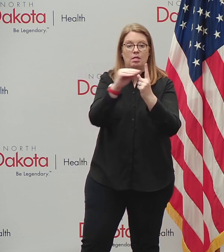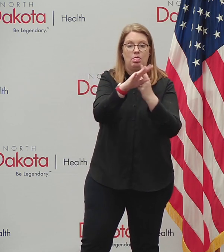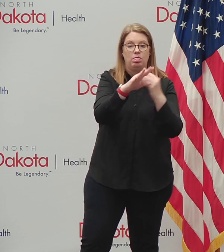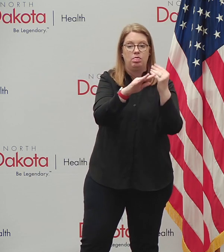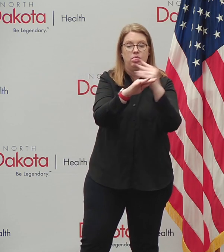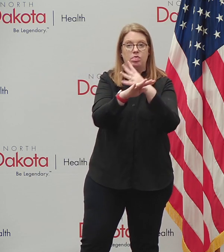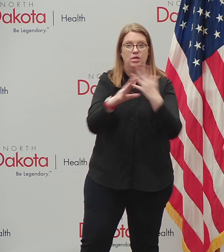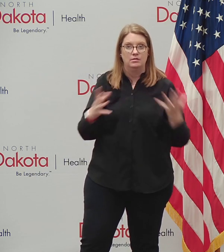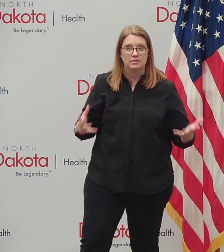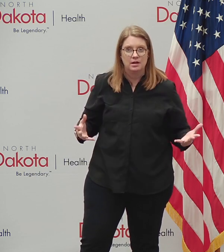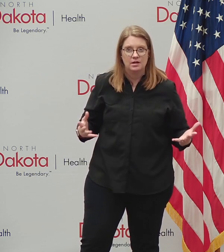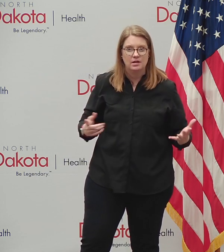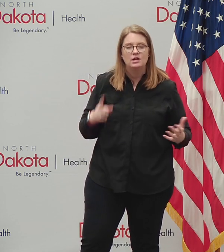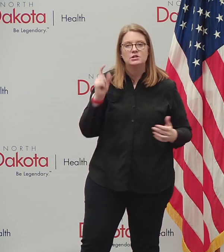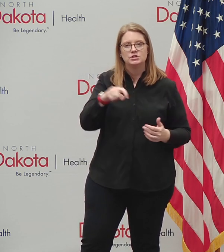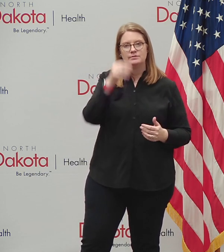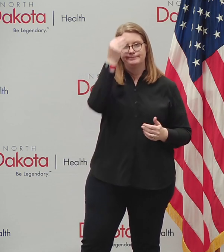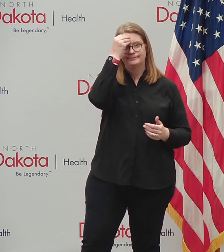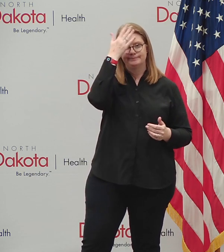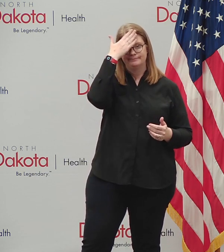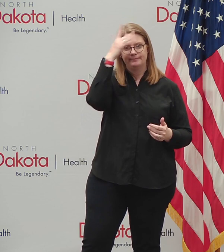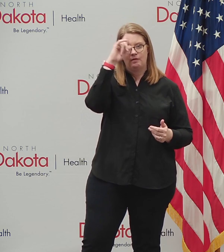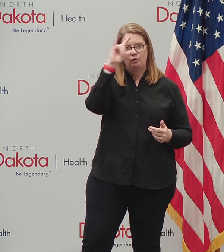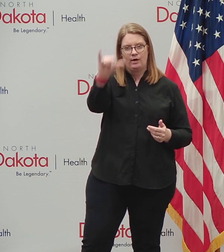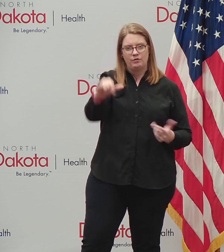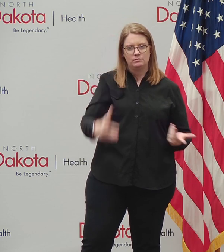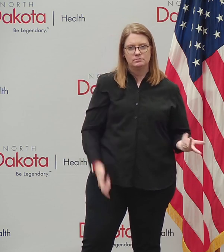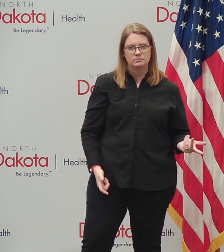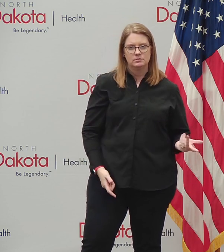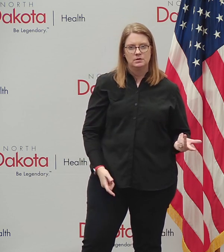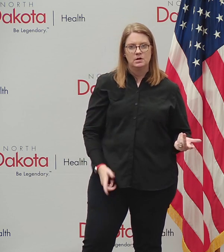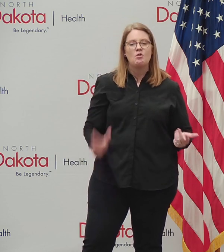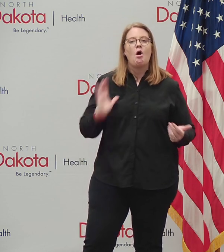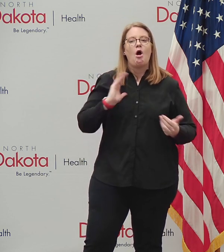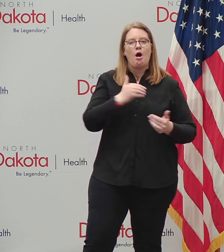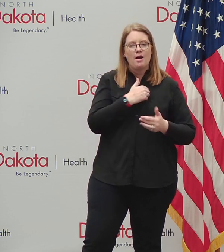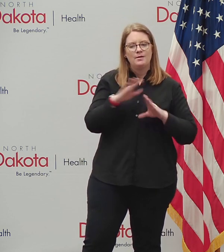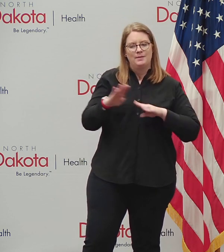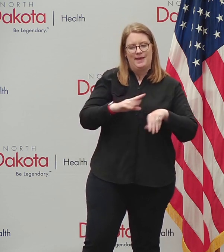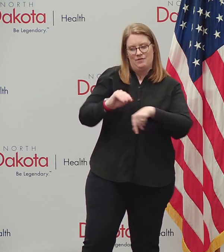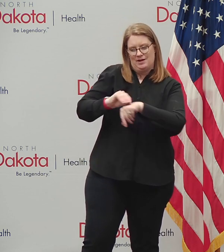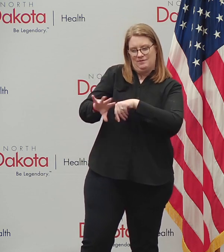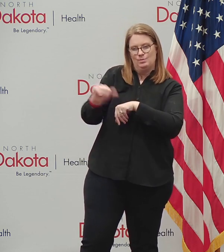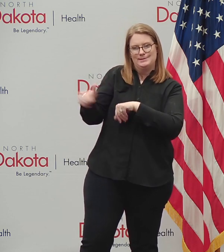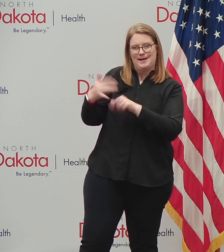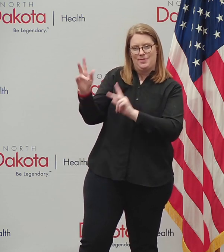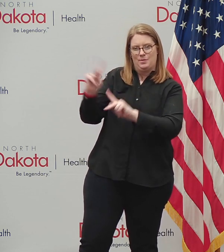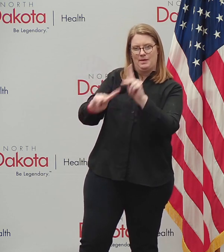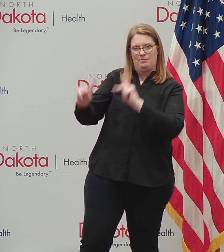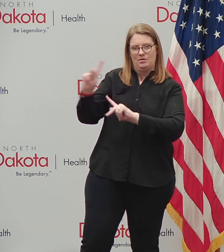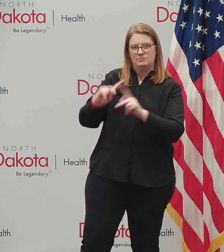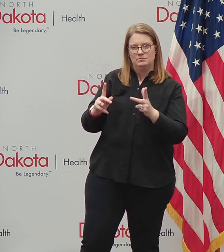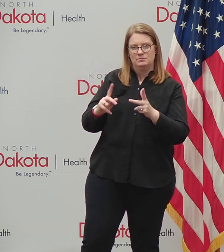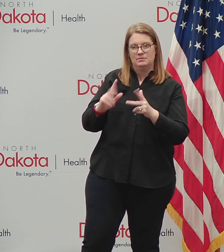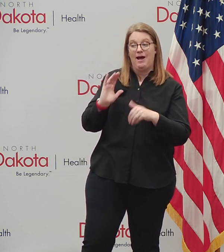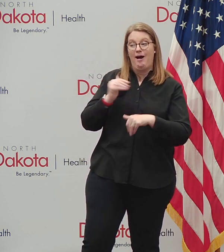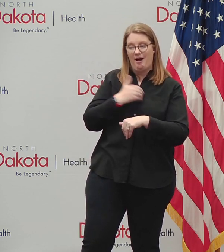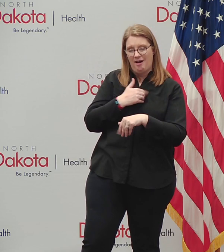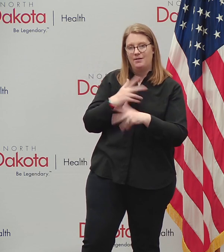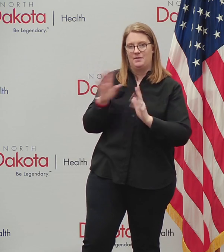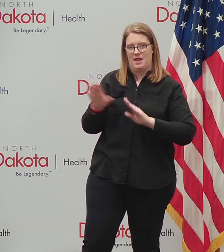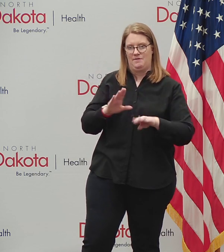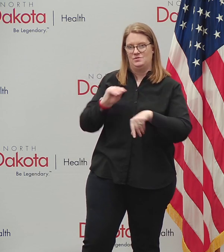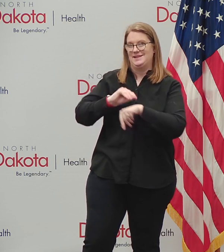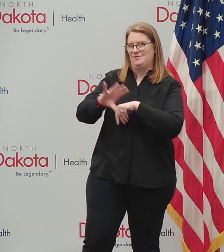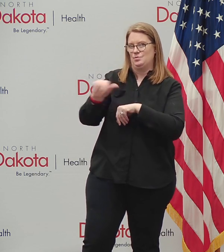lesson. We remember for our whole life that the actions of each of us affect others in ways we don't understand. And that's something that I think maybe